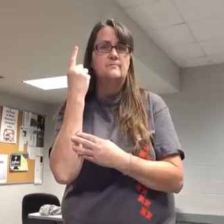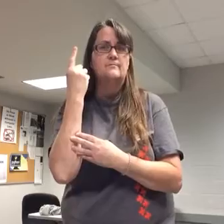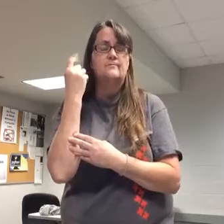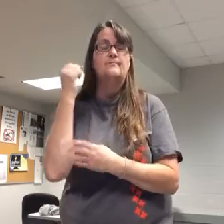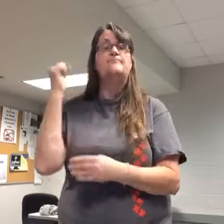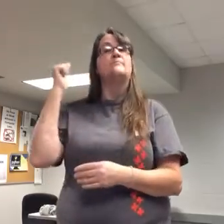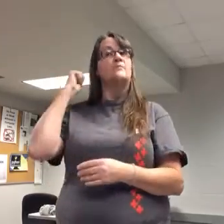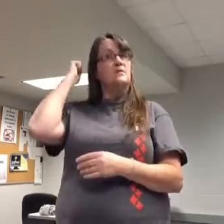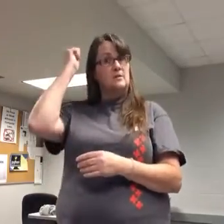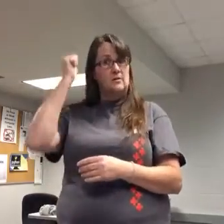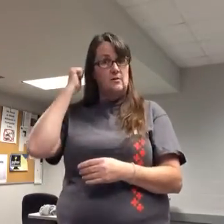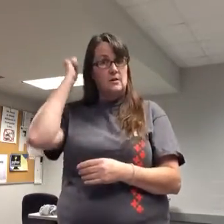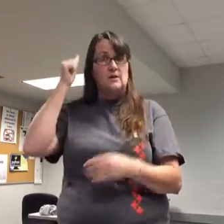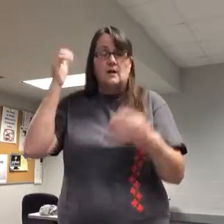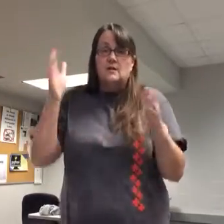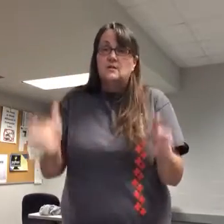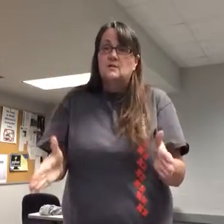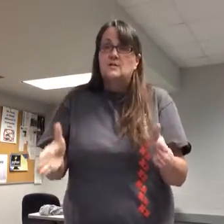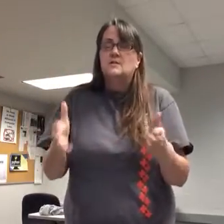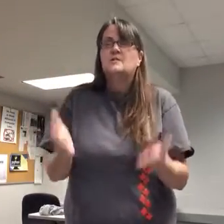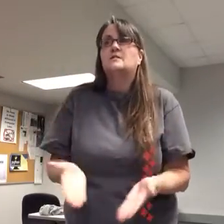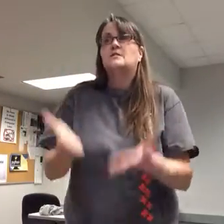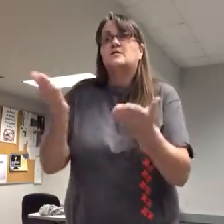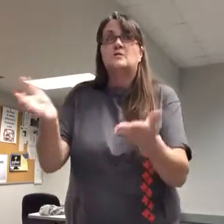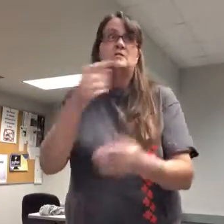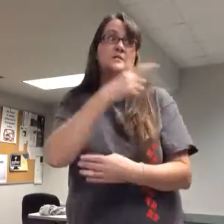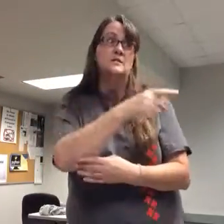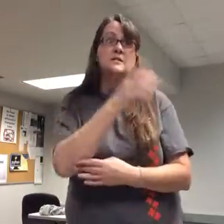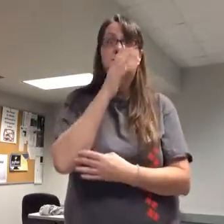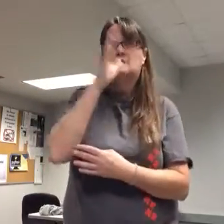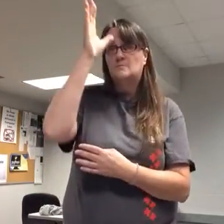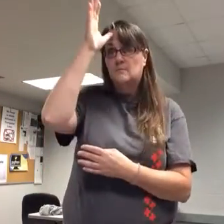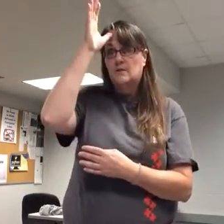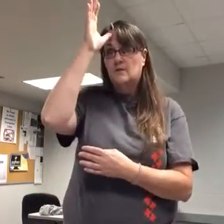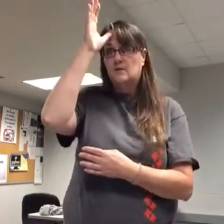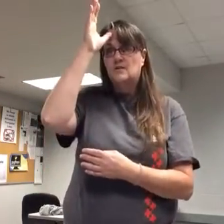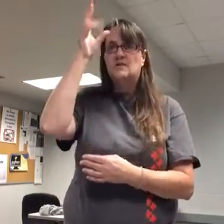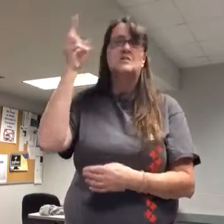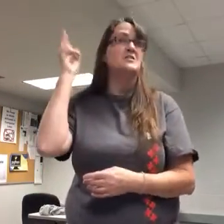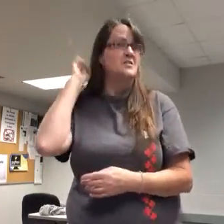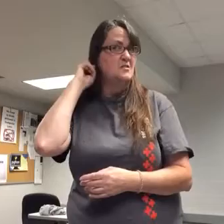The audiologist is advising his parents to consider a cochlear implant